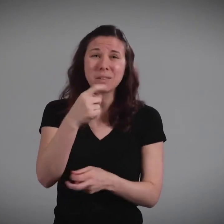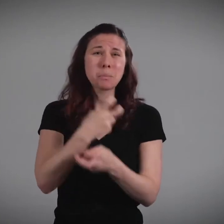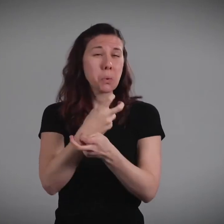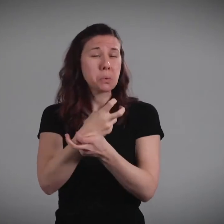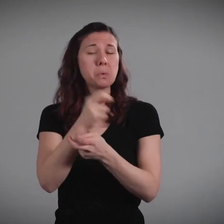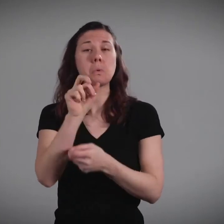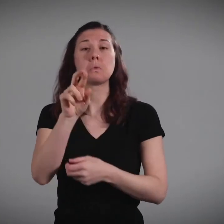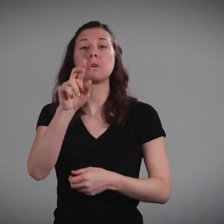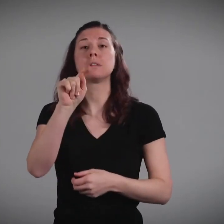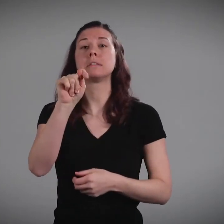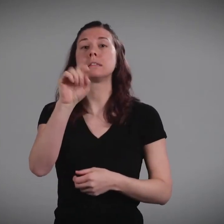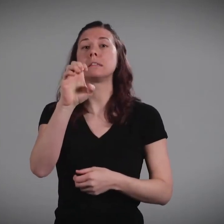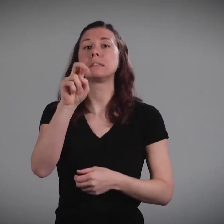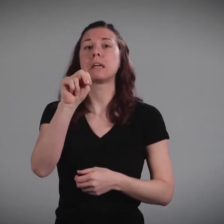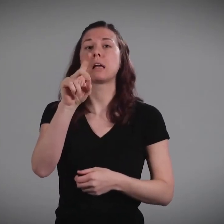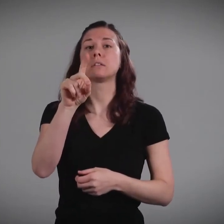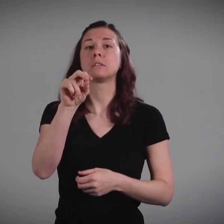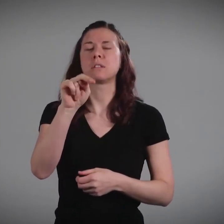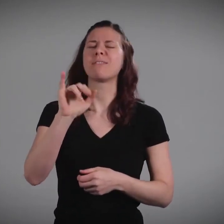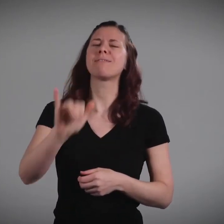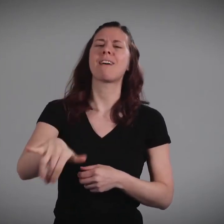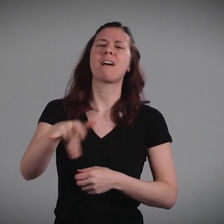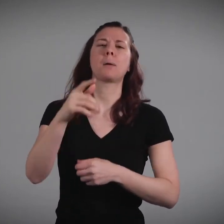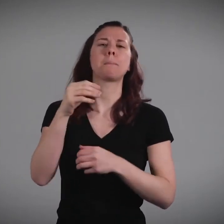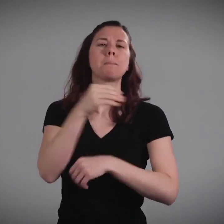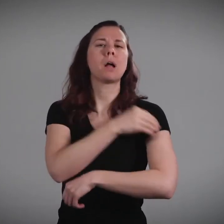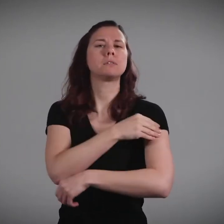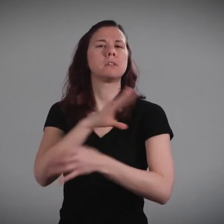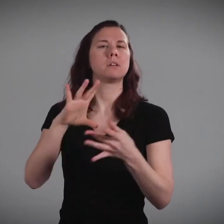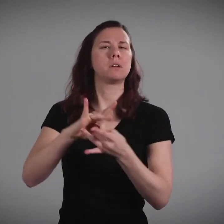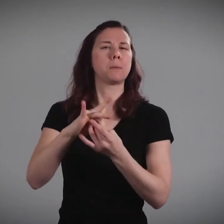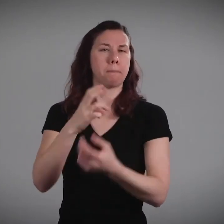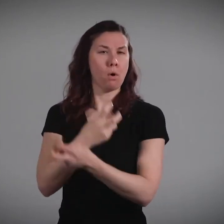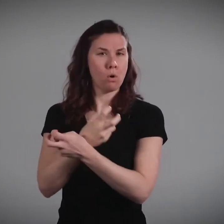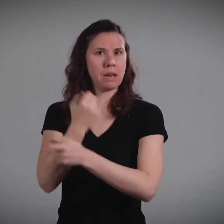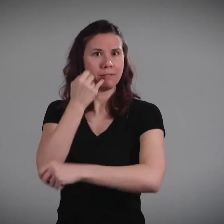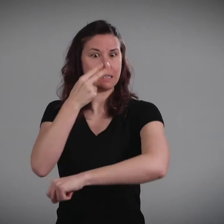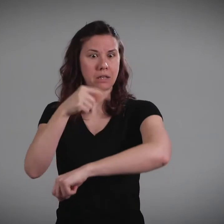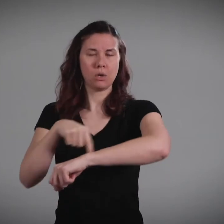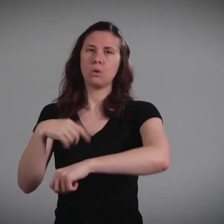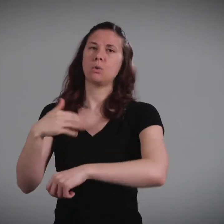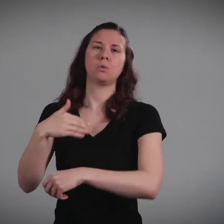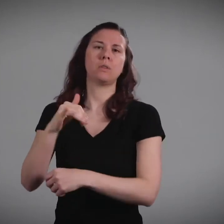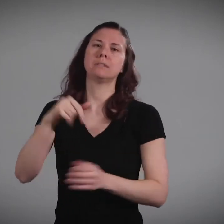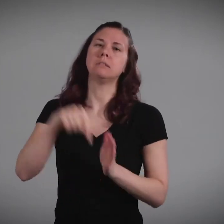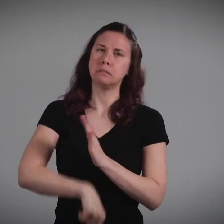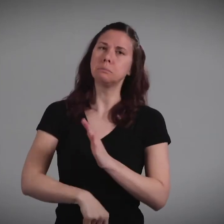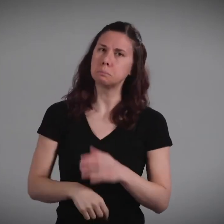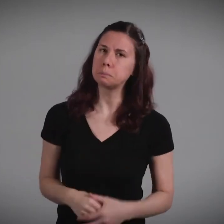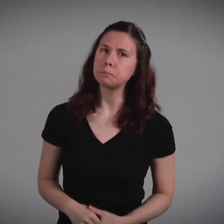bone or fat or the tendon which connects the muscle to the bone, that is a deep and serious cut.